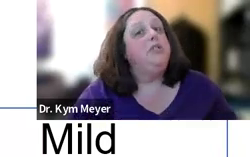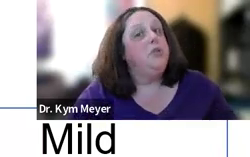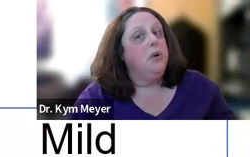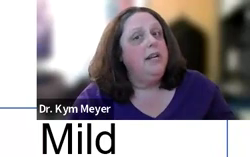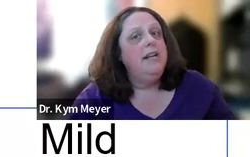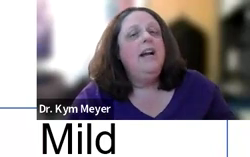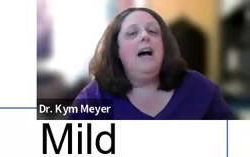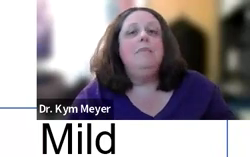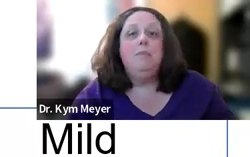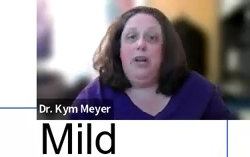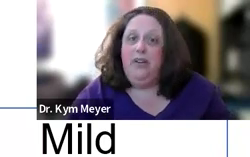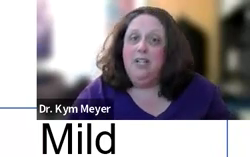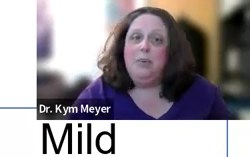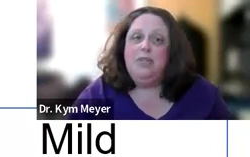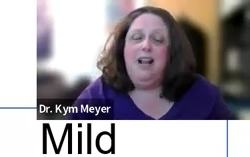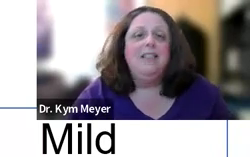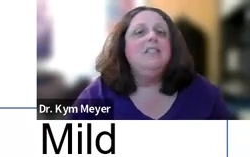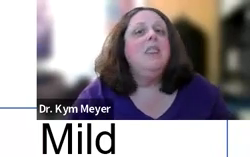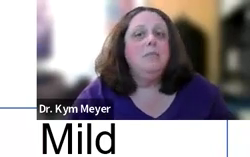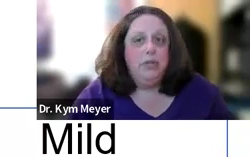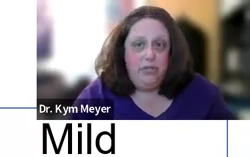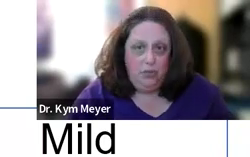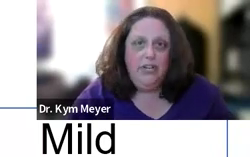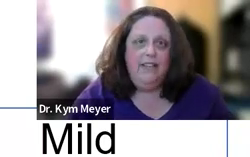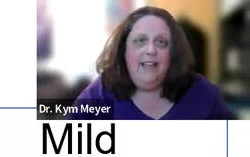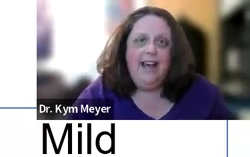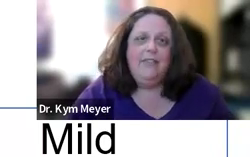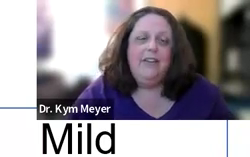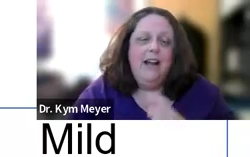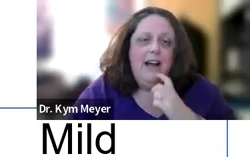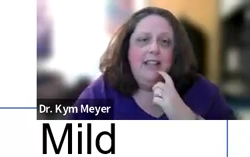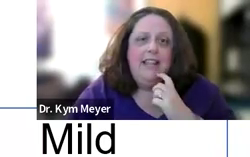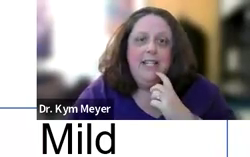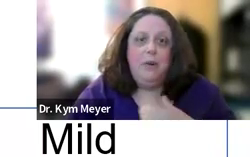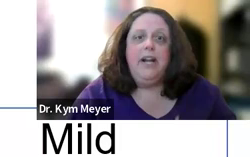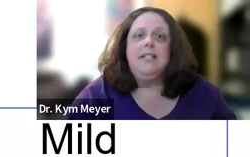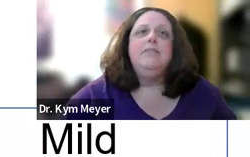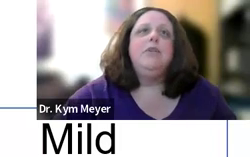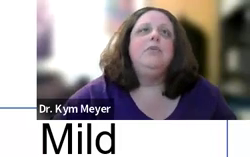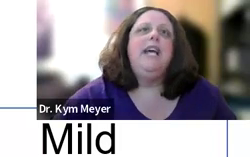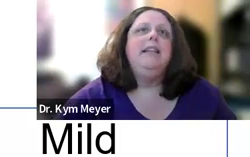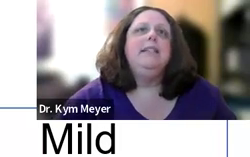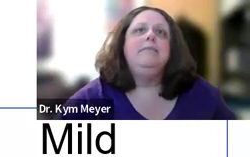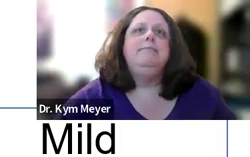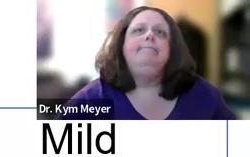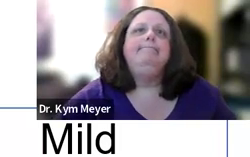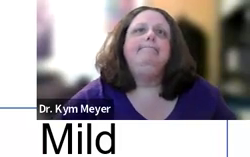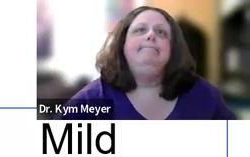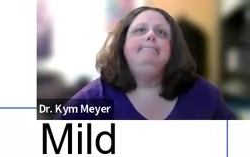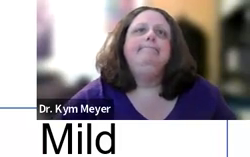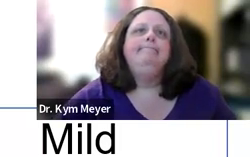They get more distorted. The more hearing loss a person has, the more distortion that they have, that they experience. So take a listen.